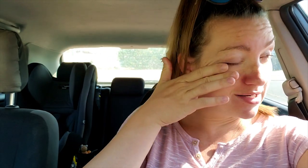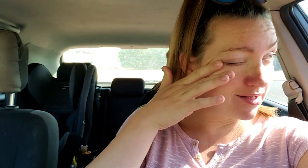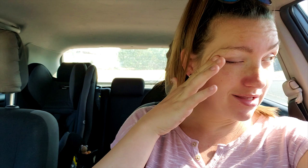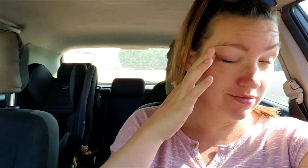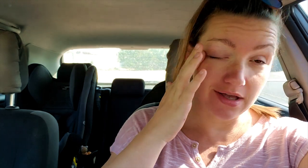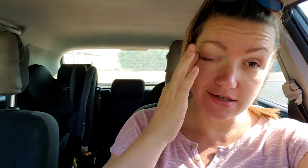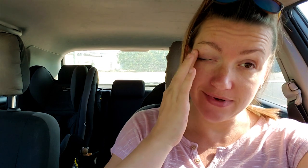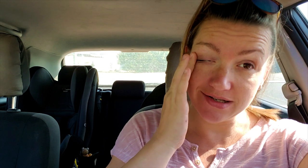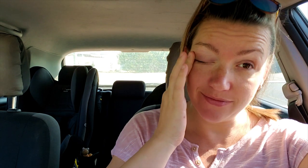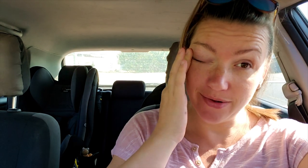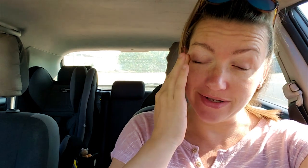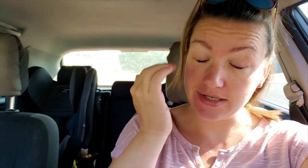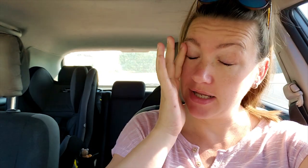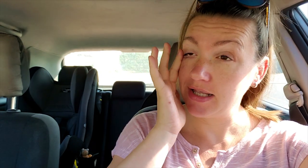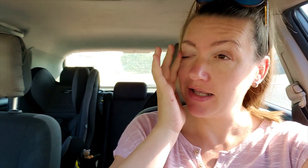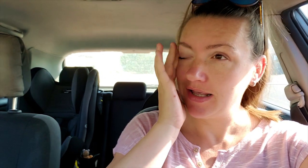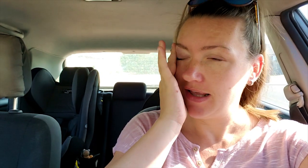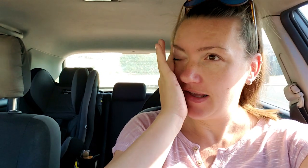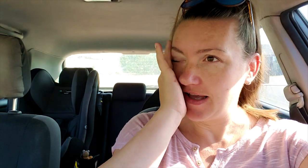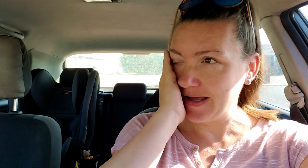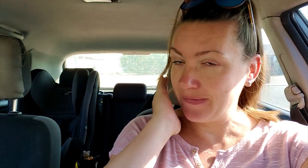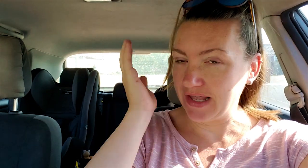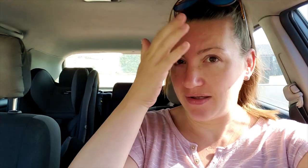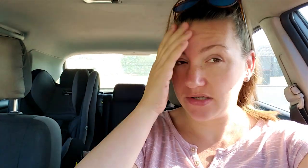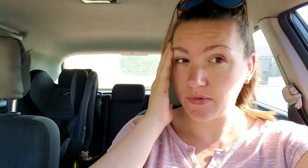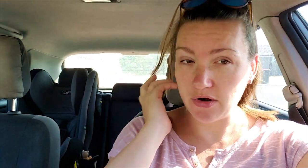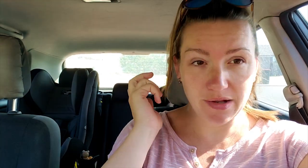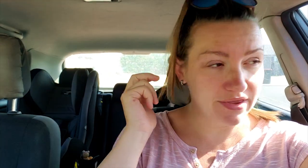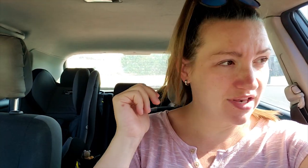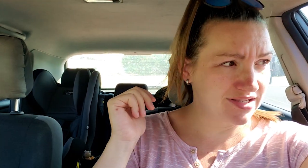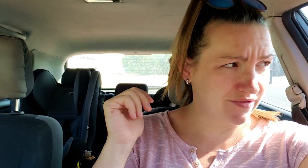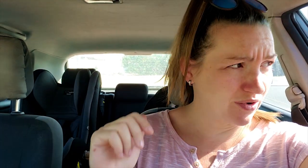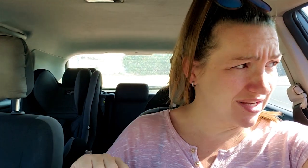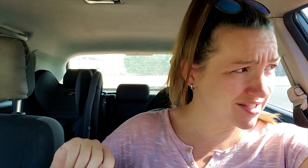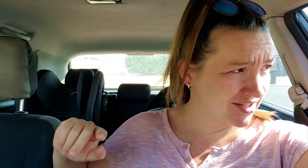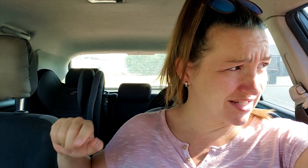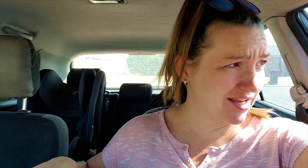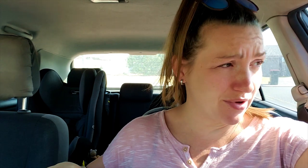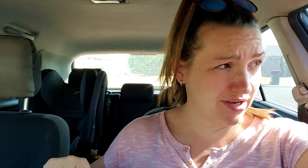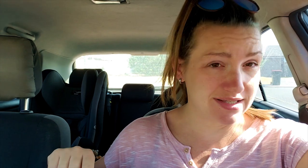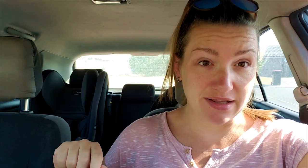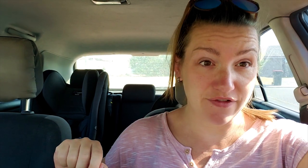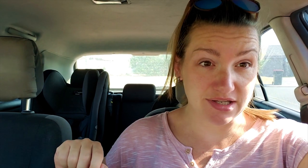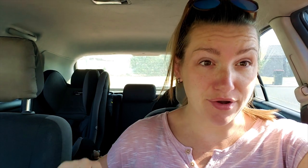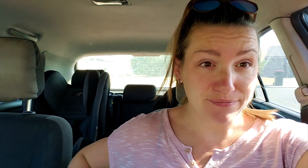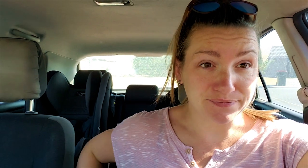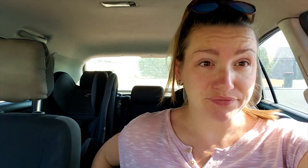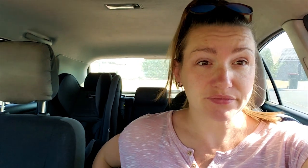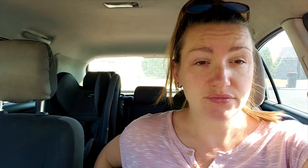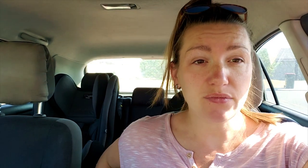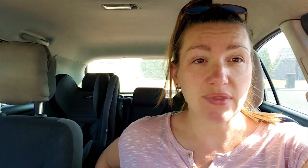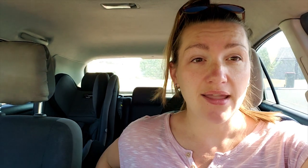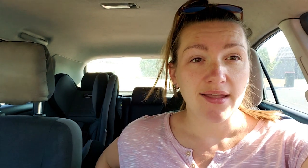And I am going to medical appointment. I am now tomorrow I'll be 37 weeks so today I'm going to see the physio